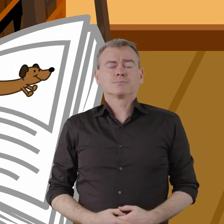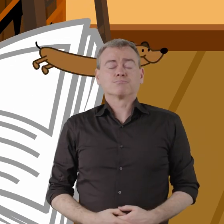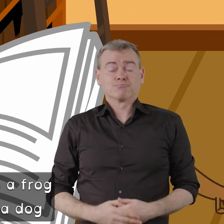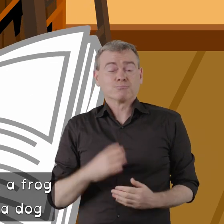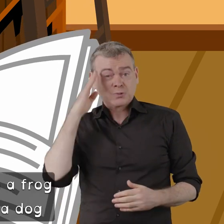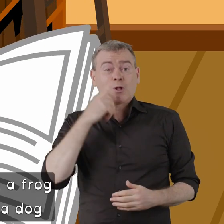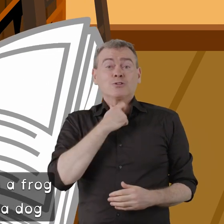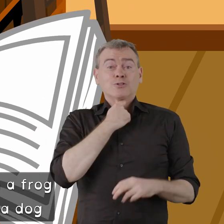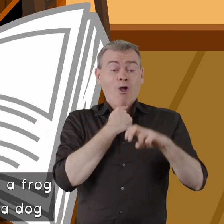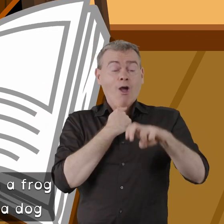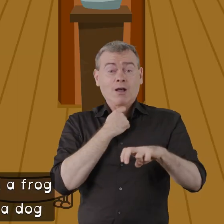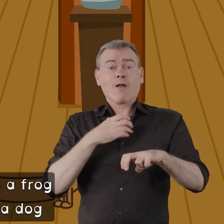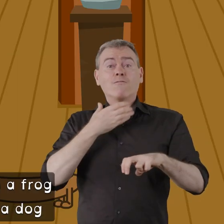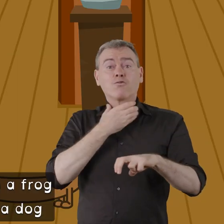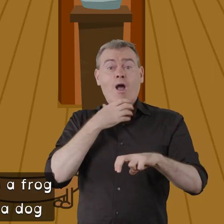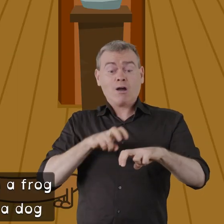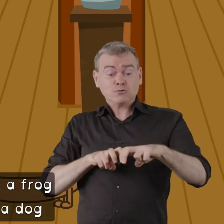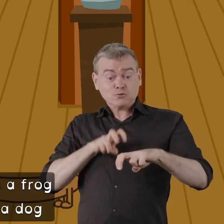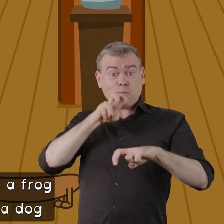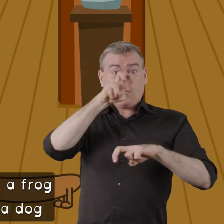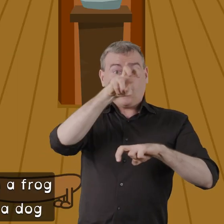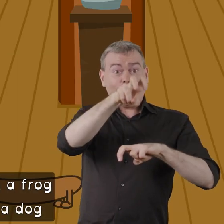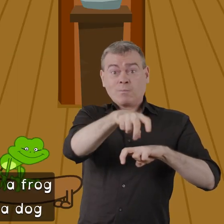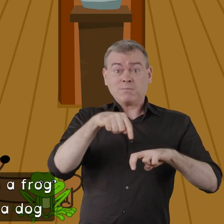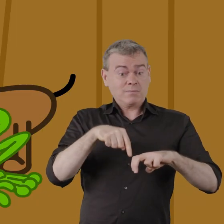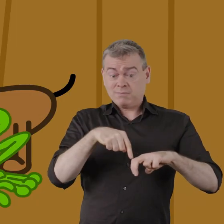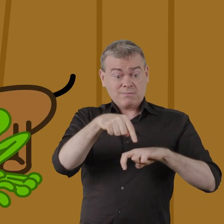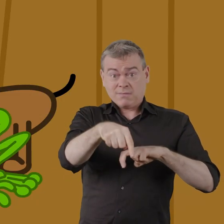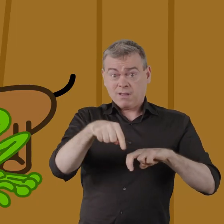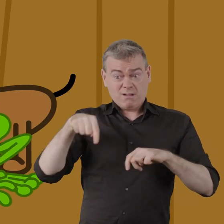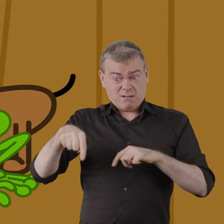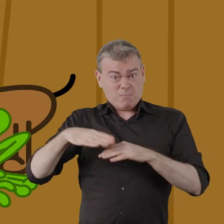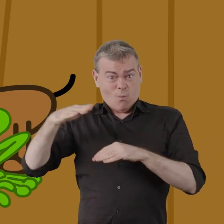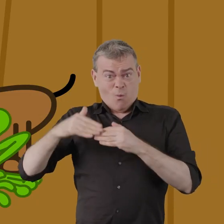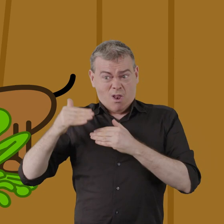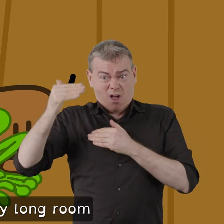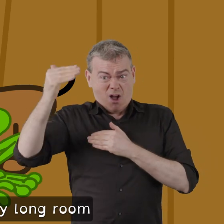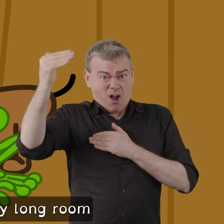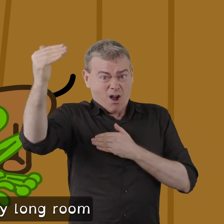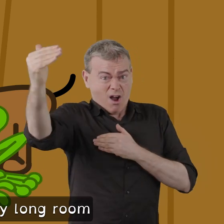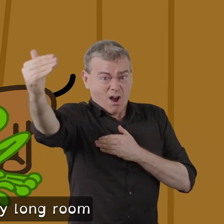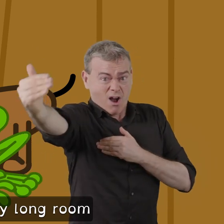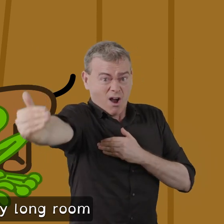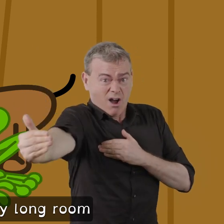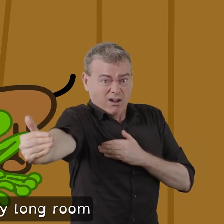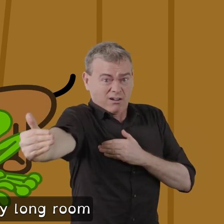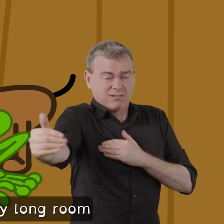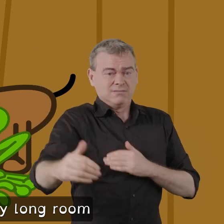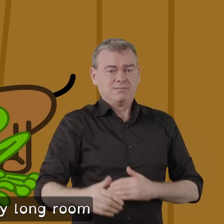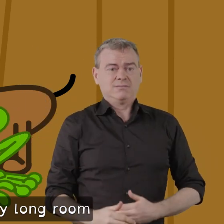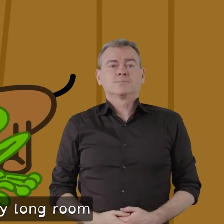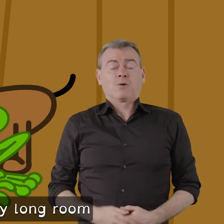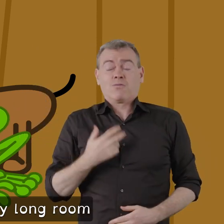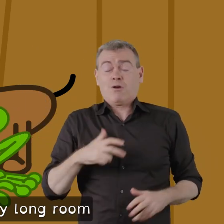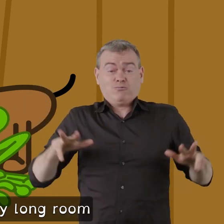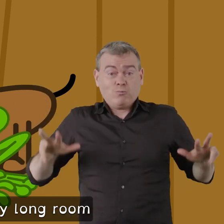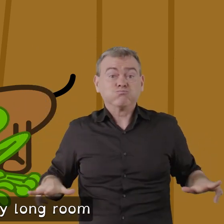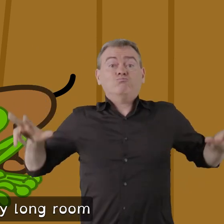it's longer than a frog hopping over a dog ribbit it's a very very very long room